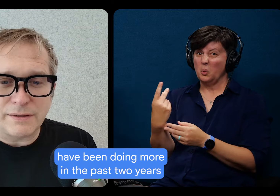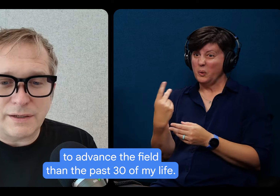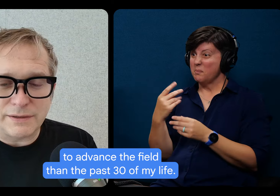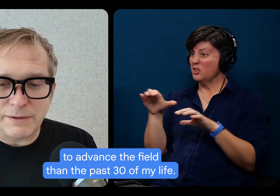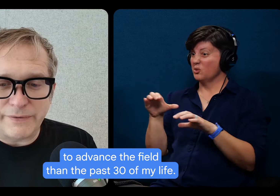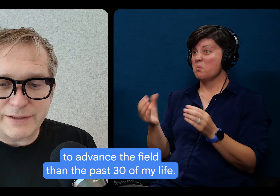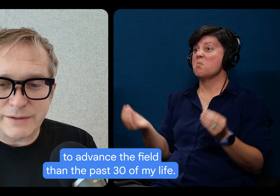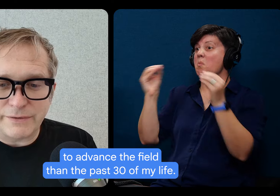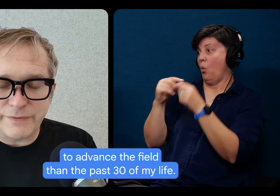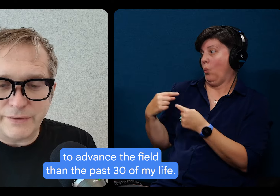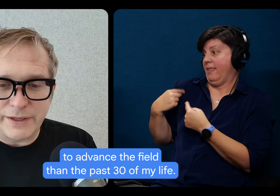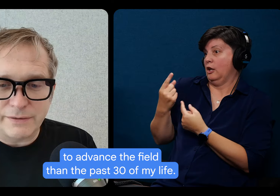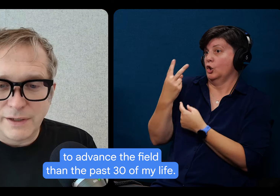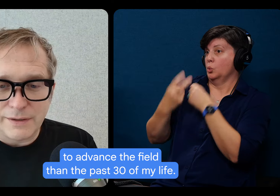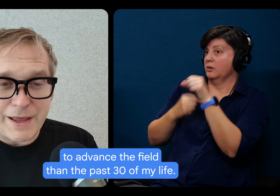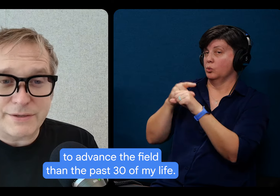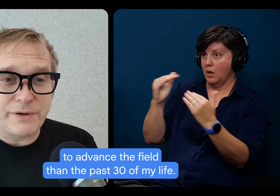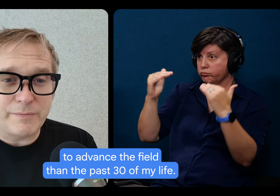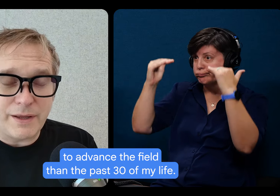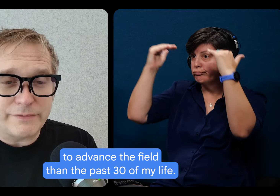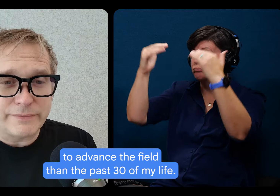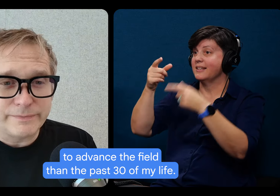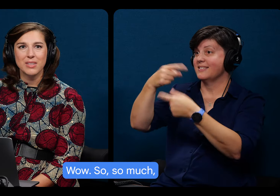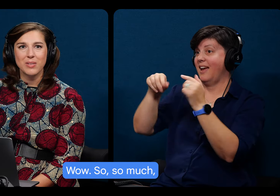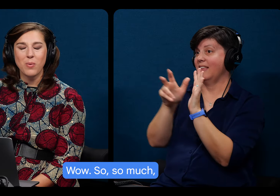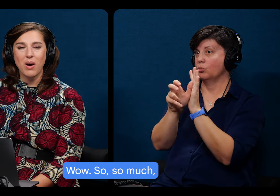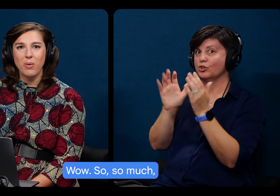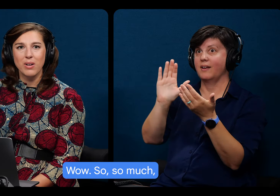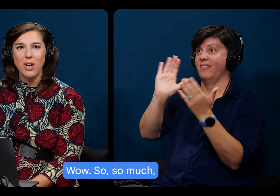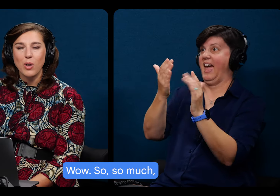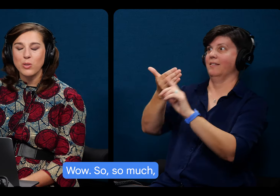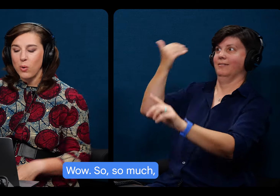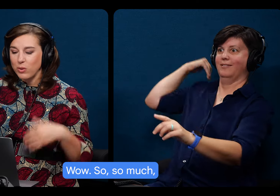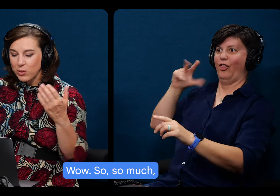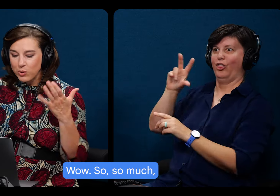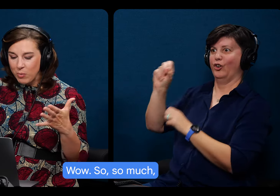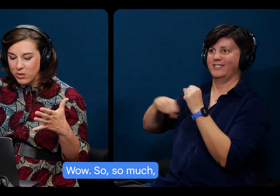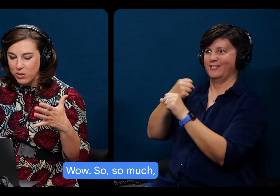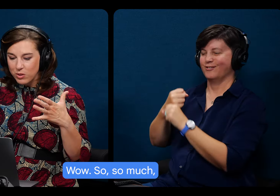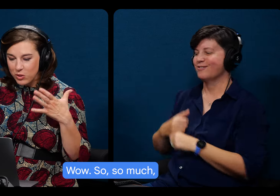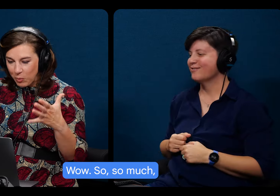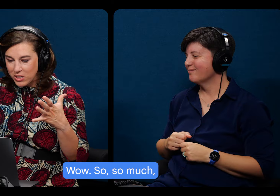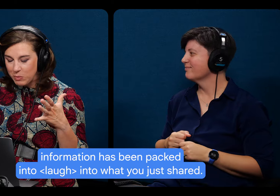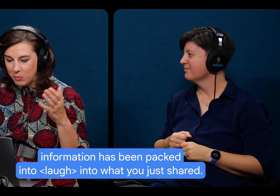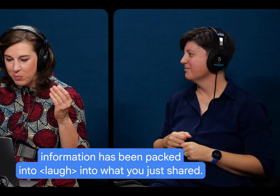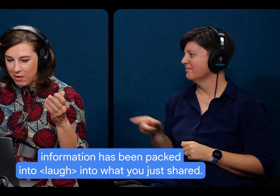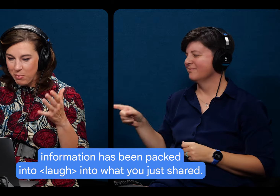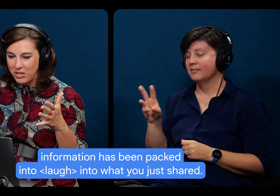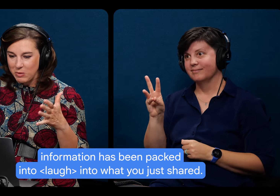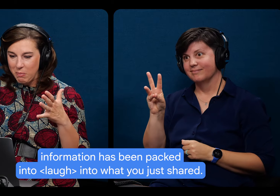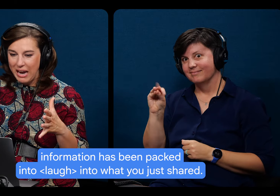to advance the field than the past 30 of my life. Wow. So so so much so much as